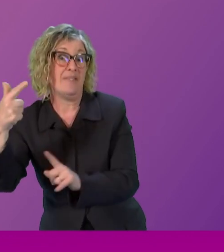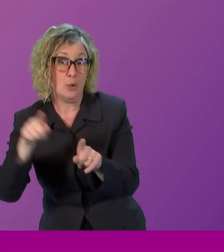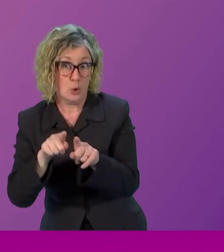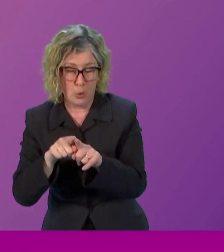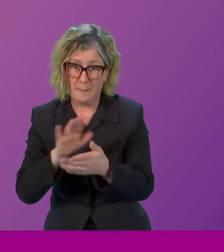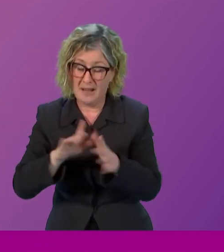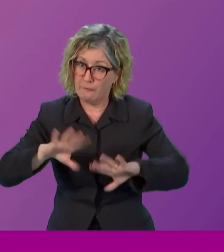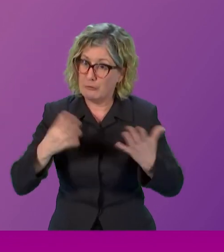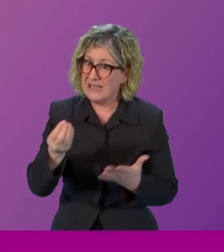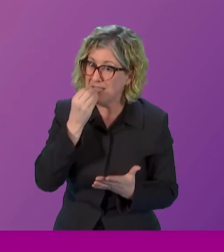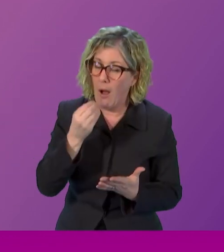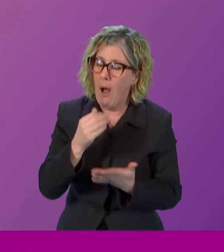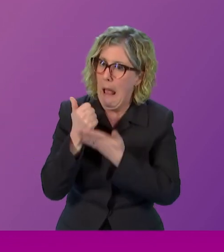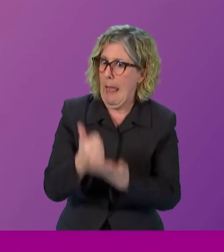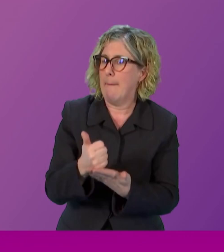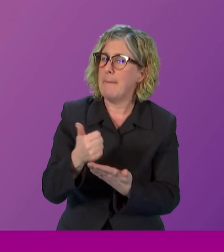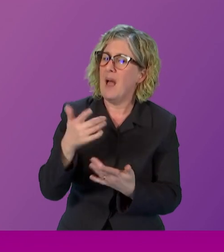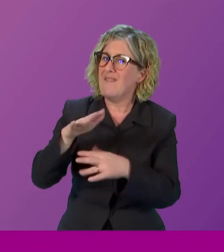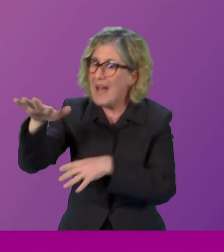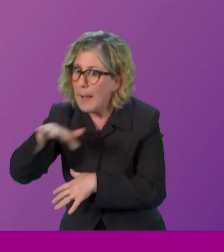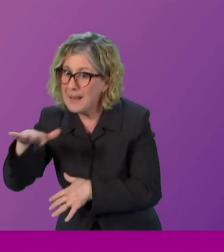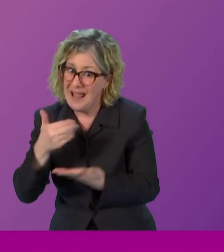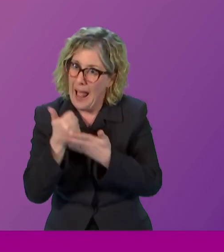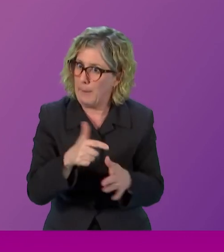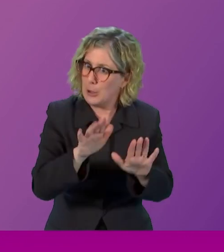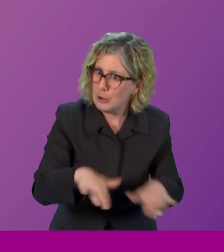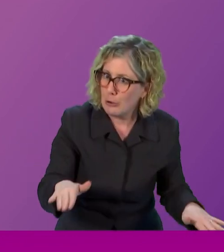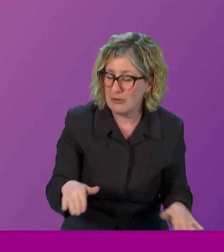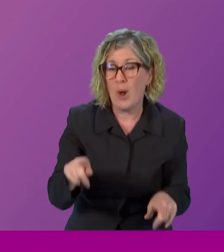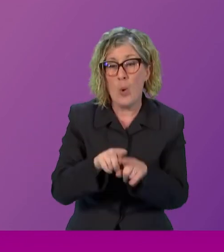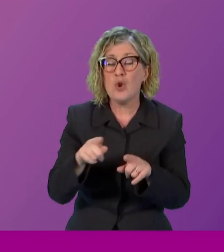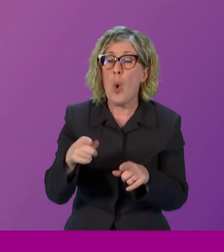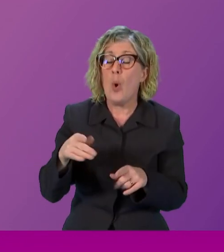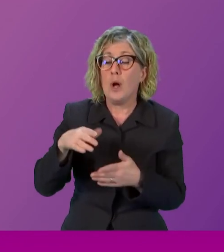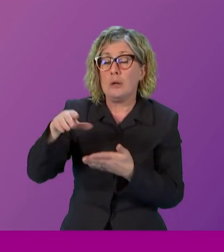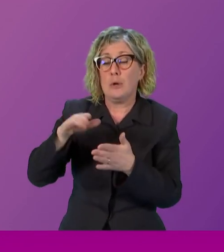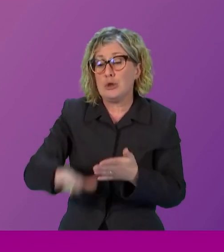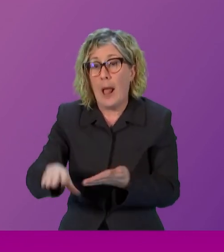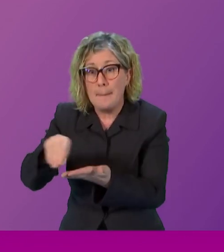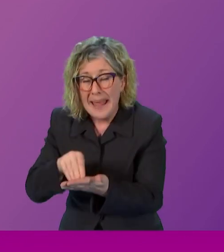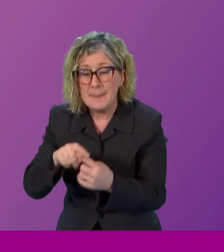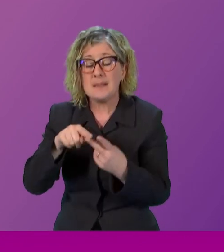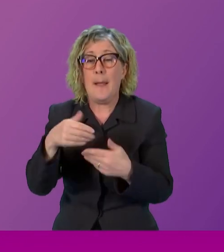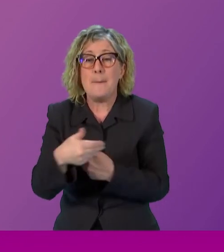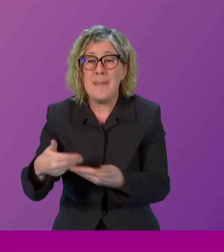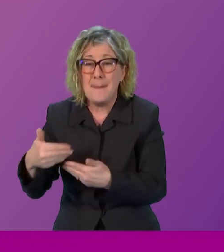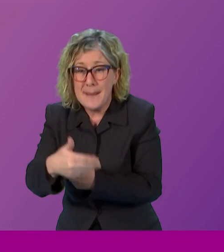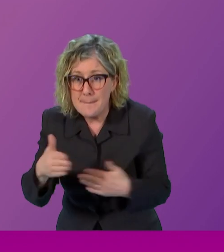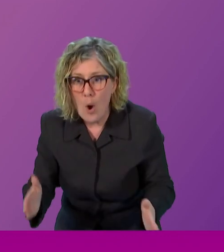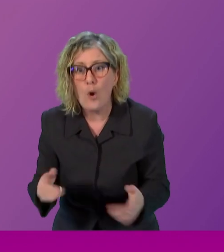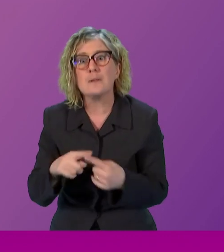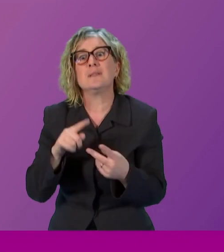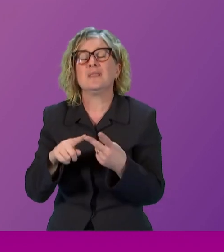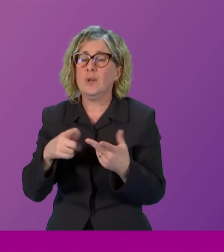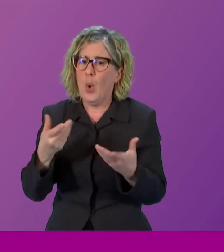through policies like the Scottish child payment and the baby box we've also mitigated UK government measures